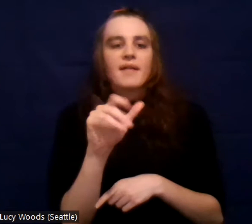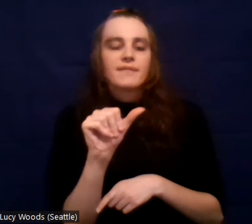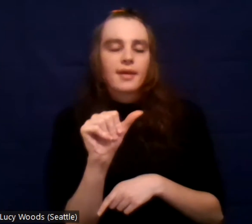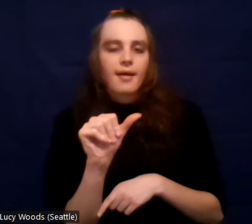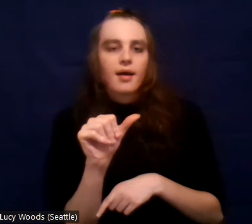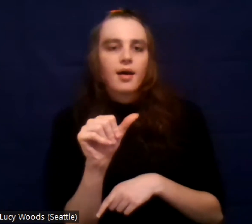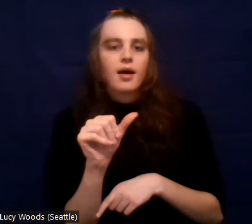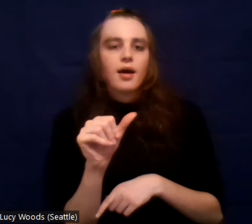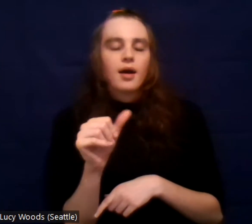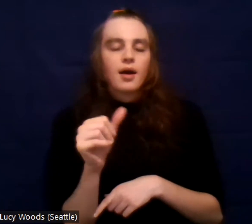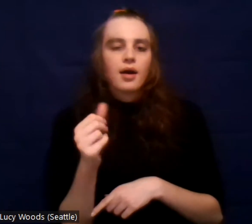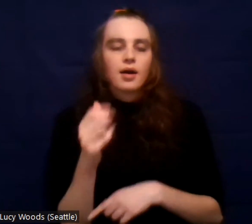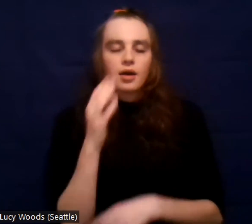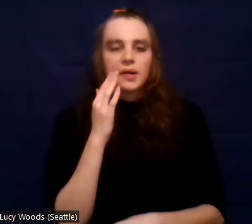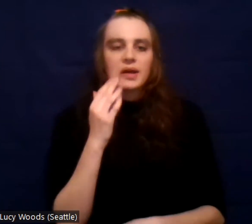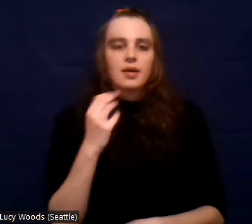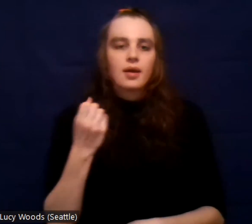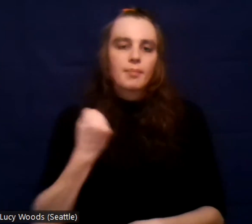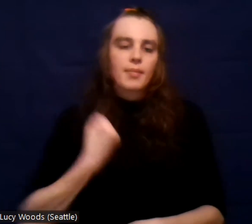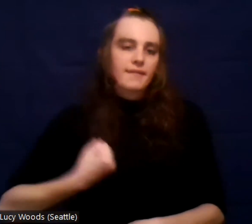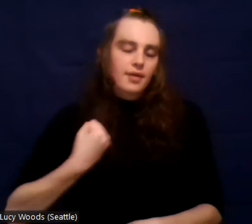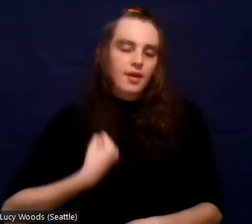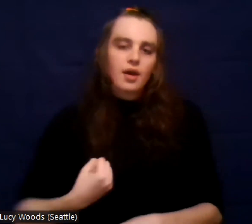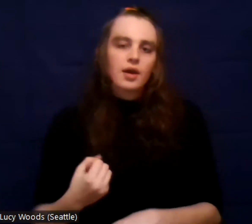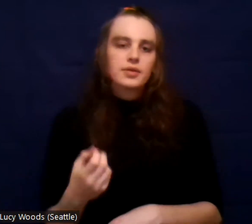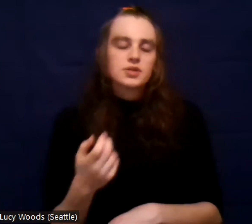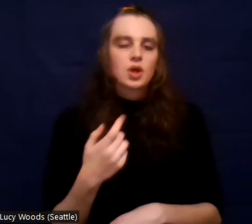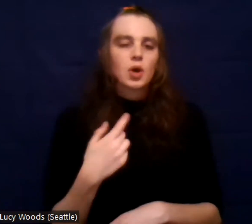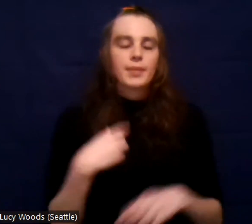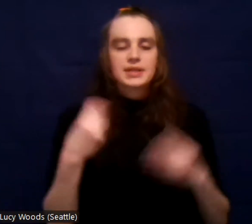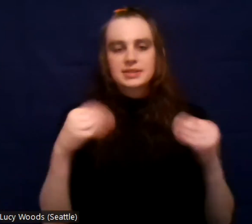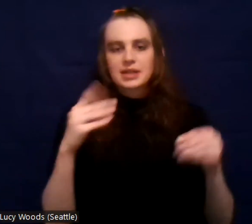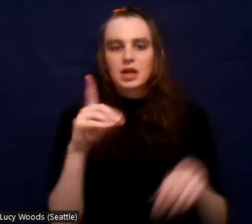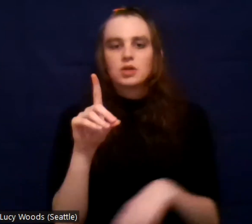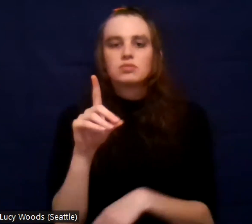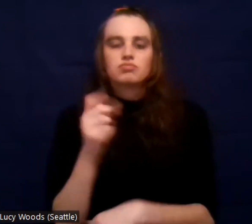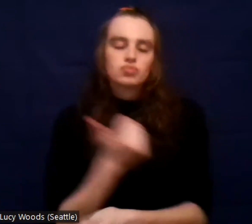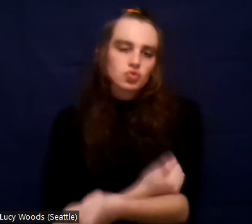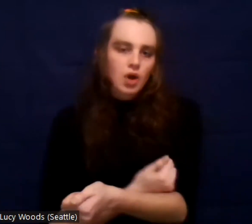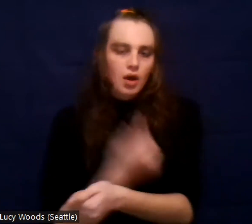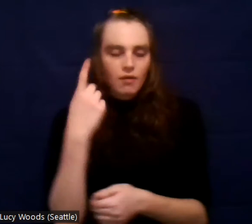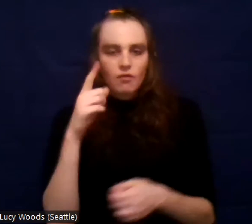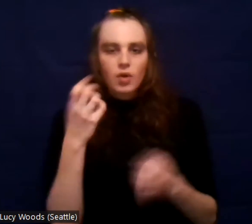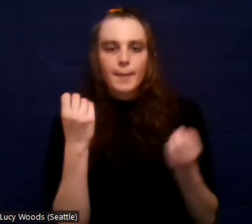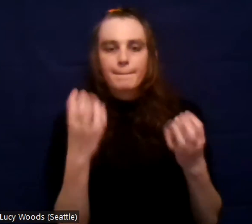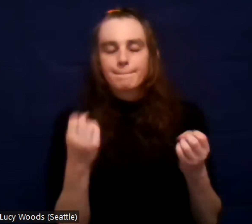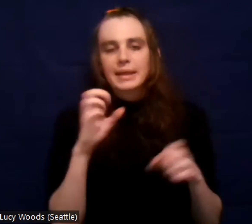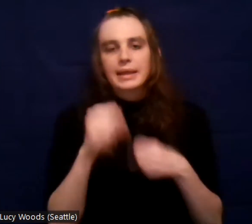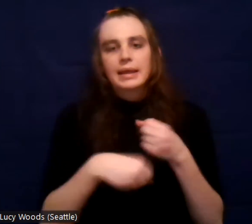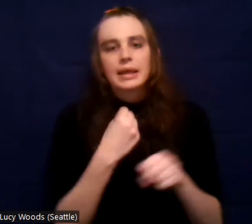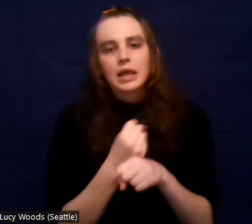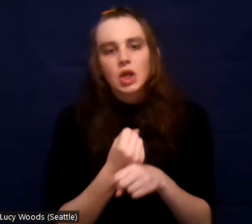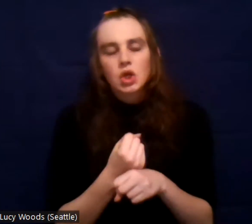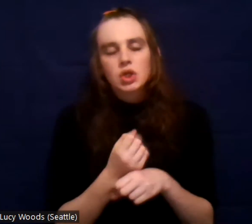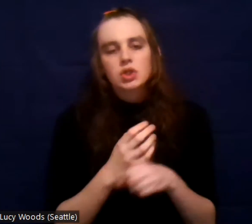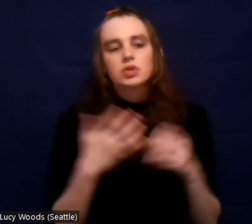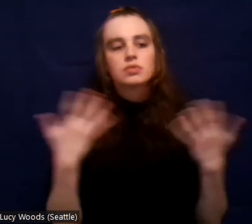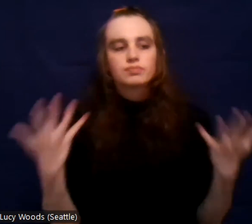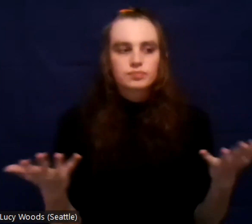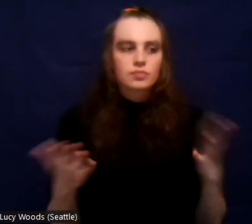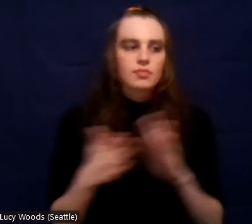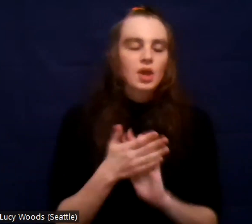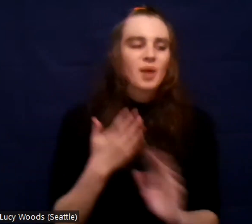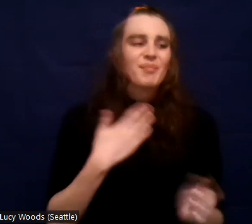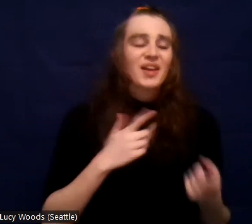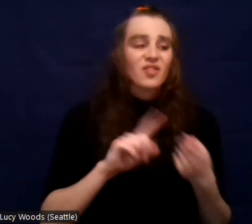I did that for many, many years. Um, eventually a lot of my friends started overdosing